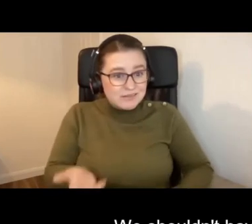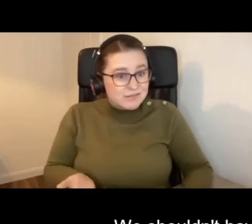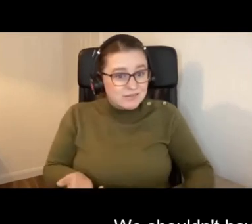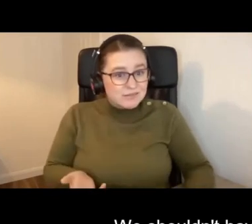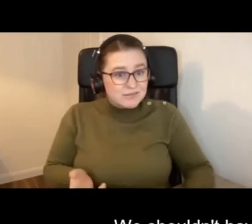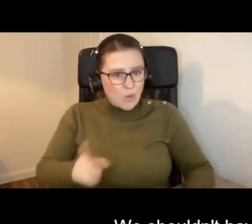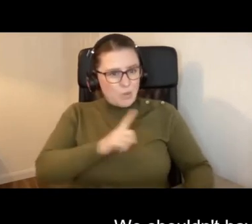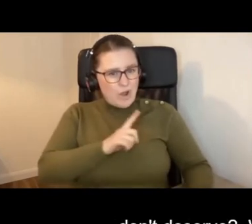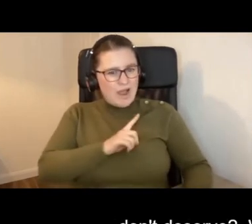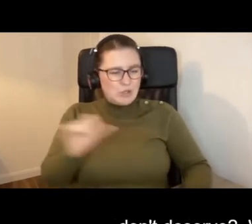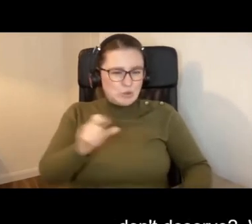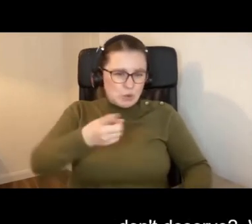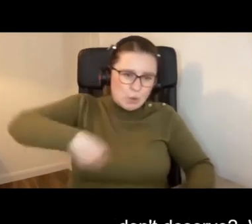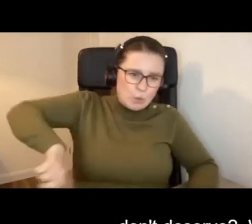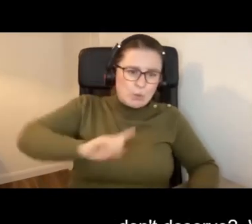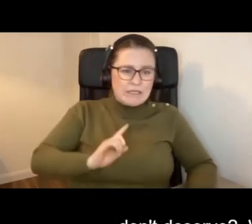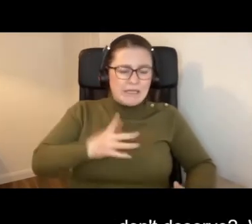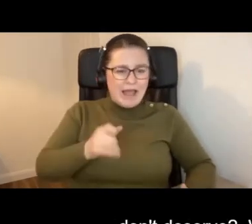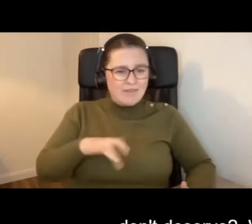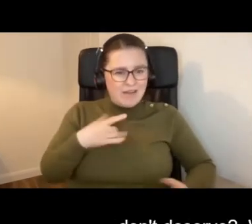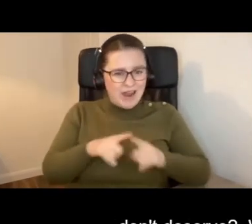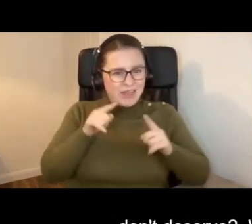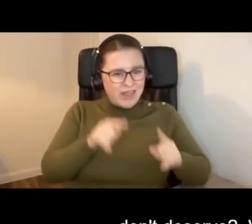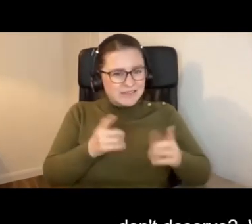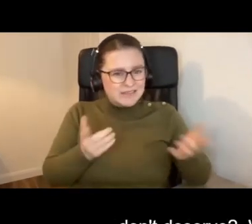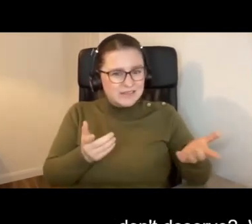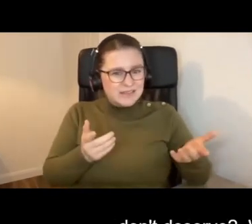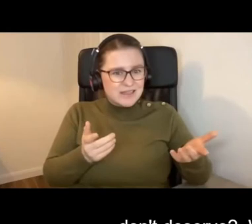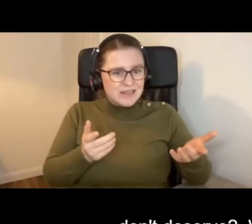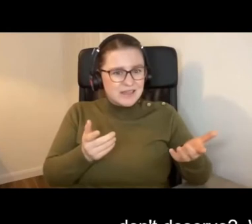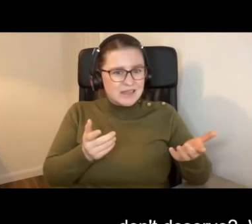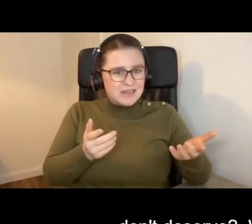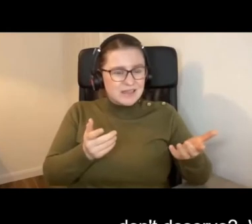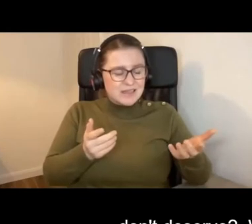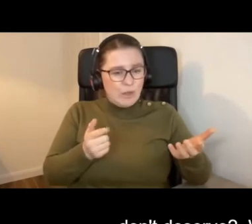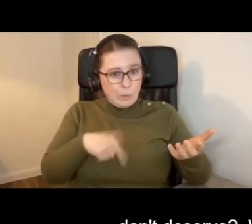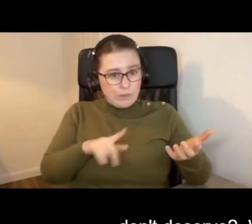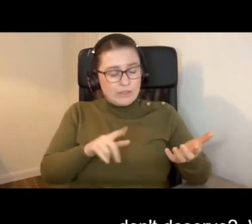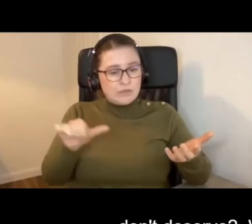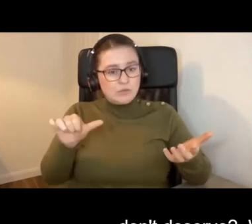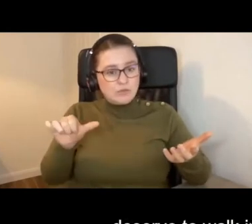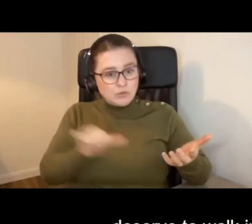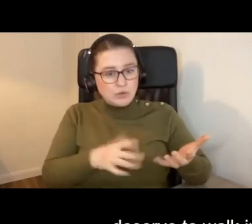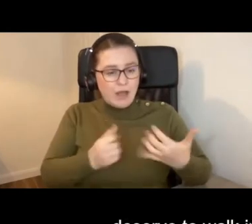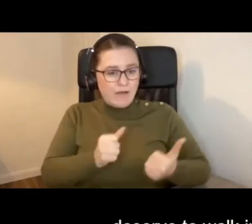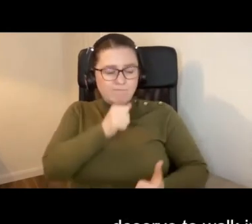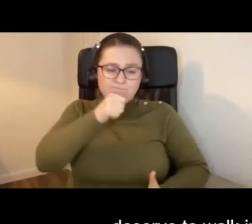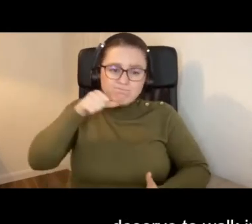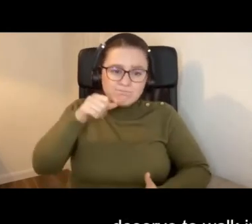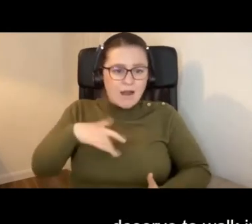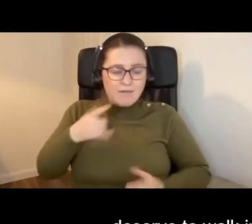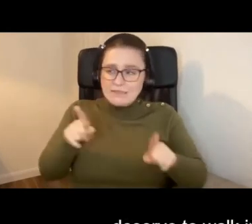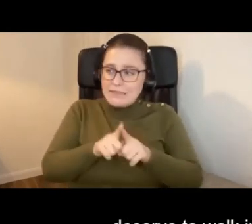Why should we live a life that we don't deserve? We deserve to be living a life like